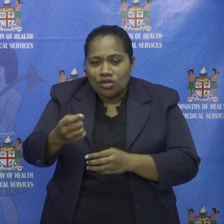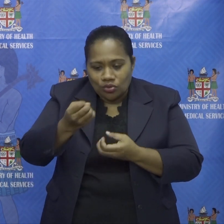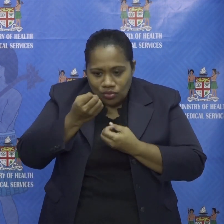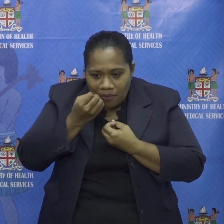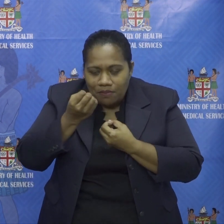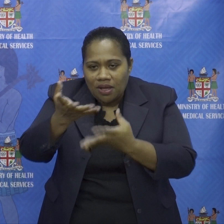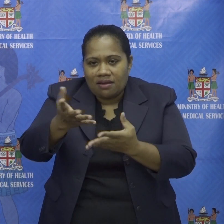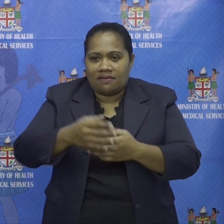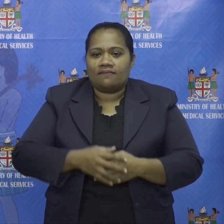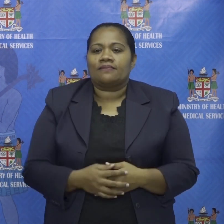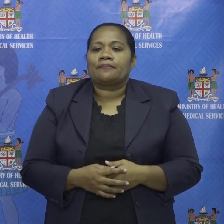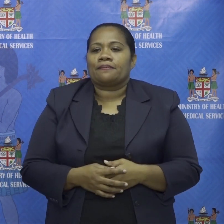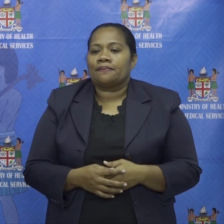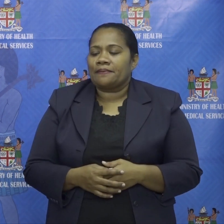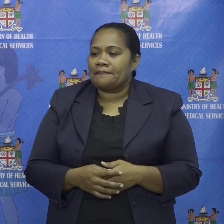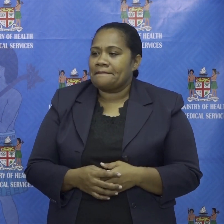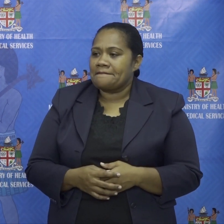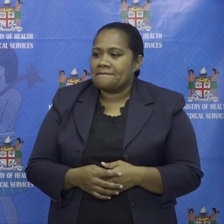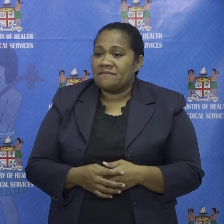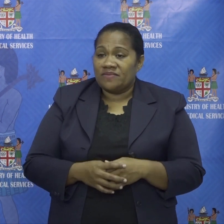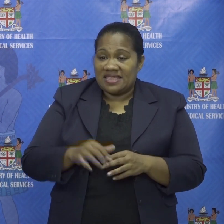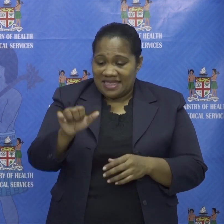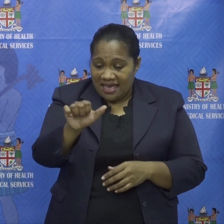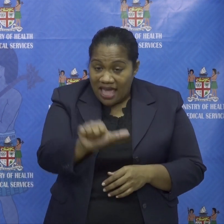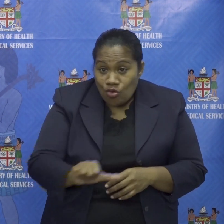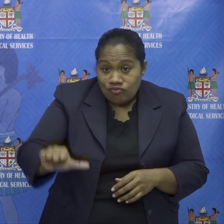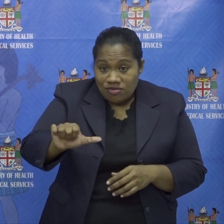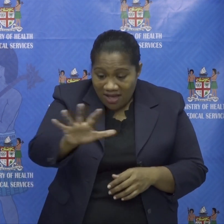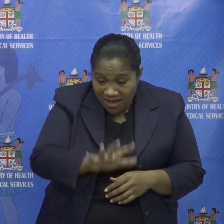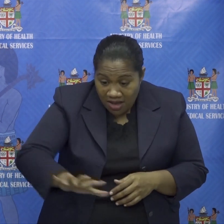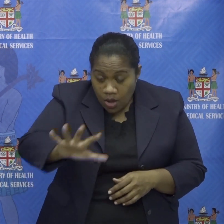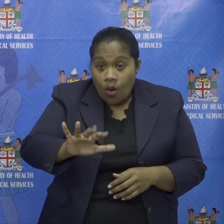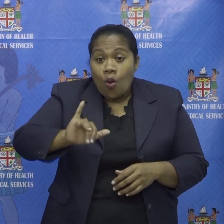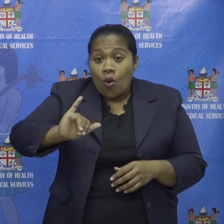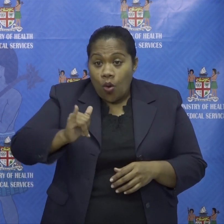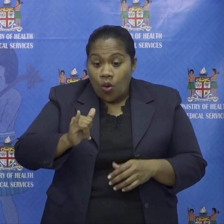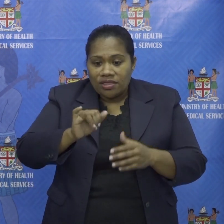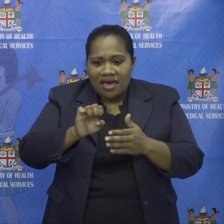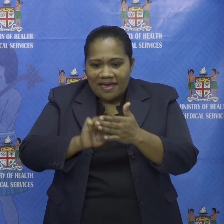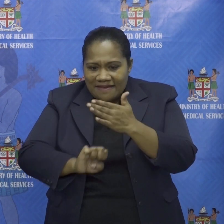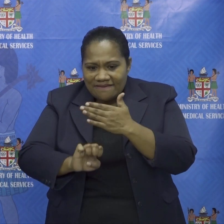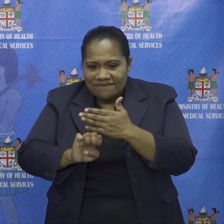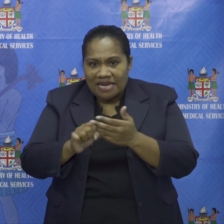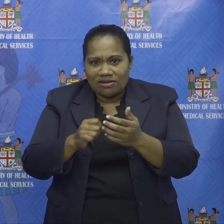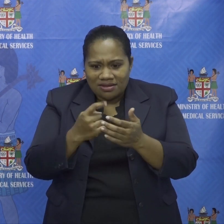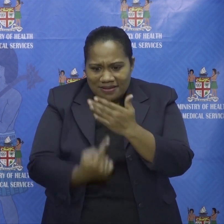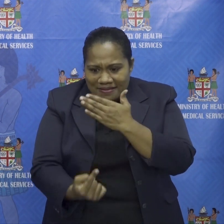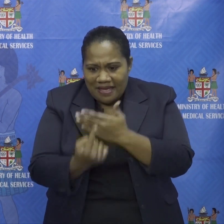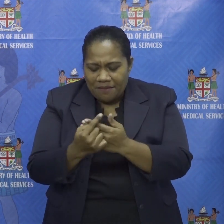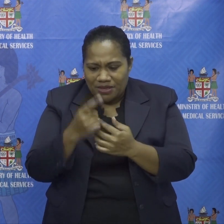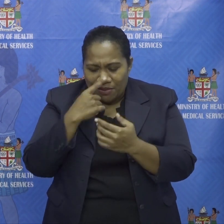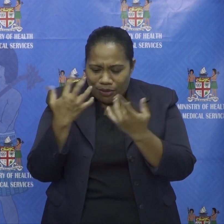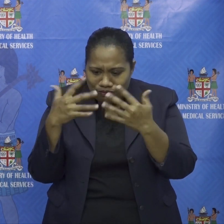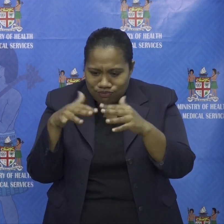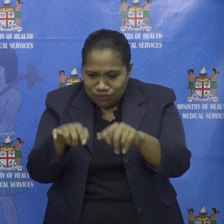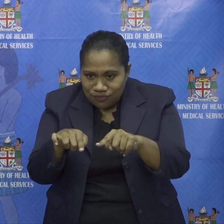areas or the events of interest which people have attended for which i